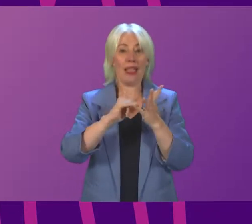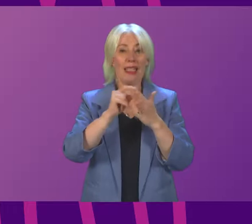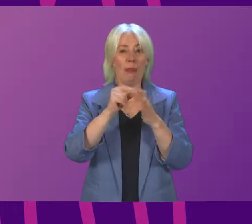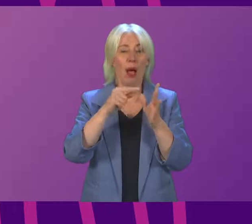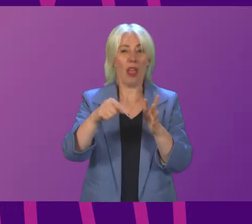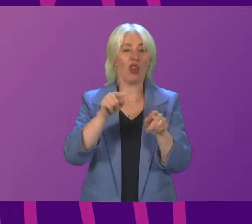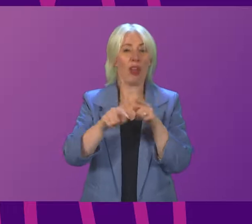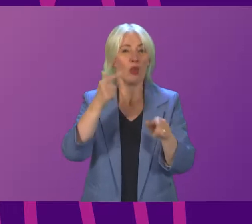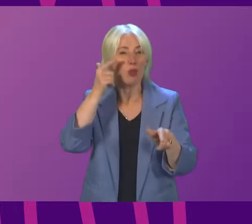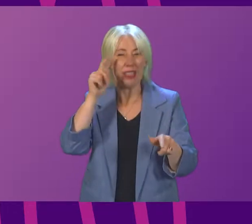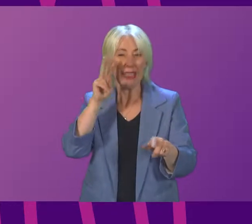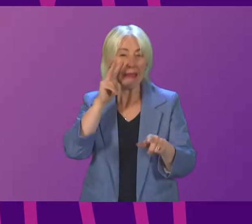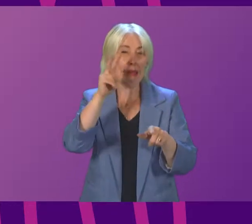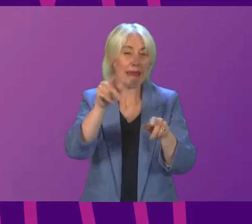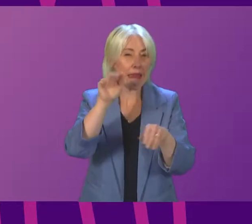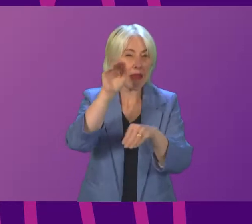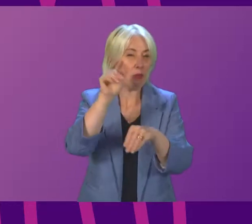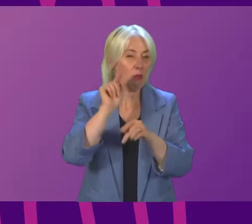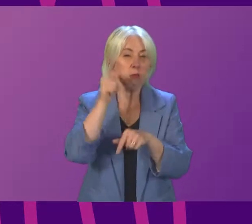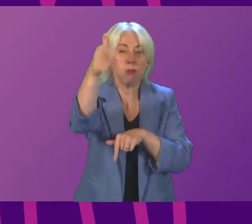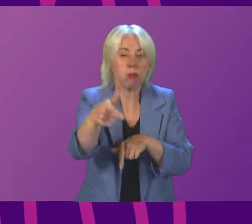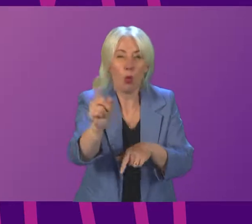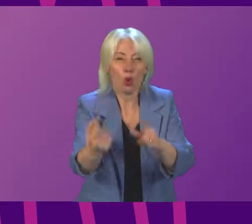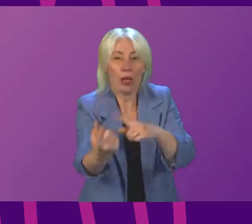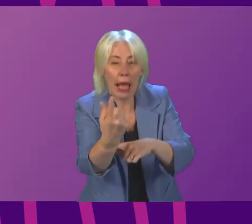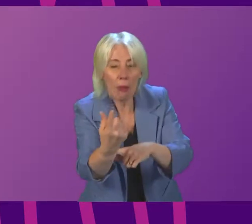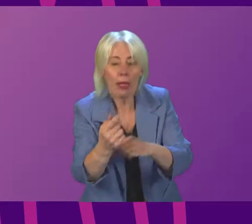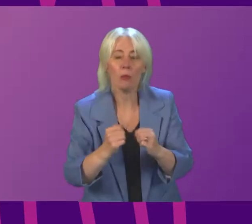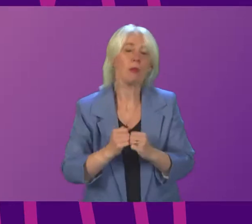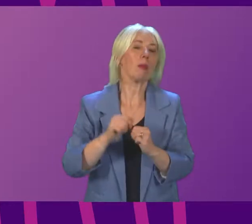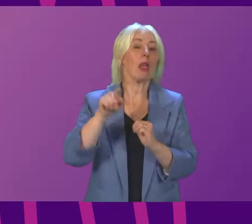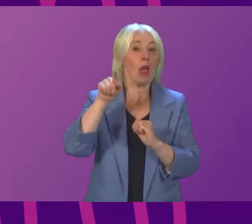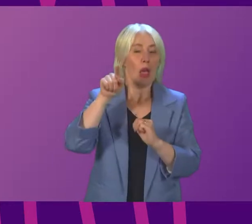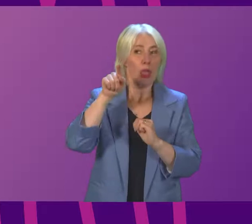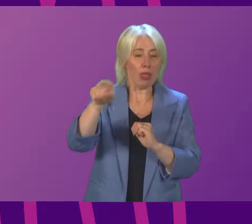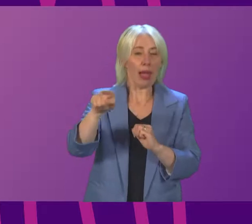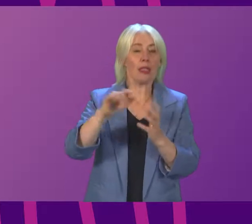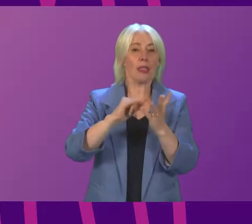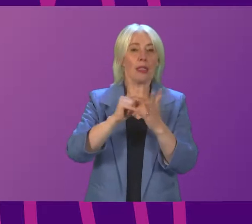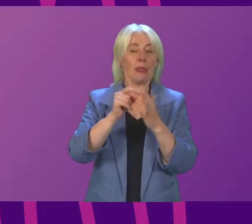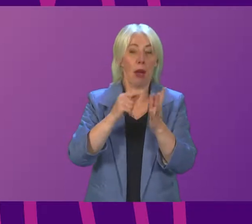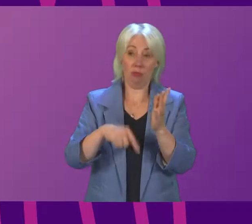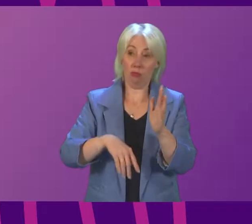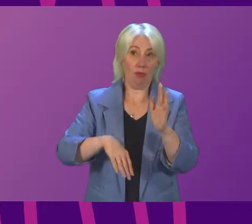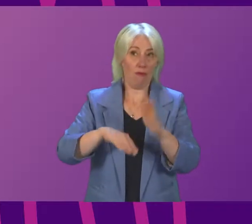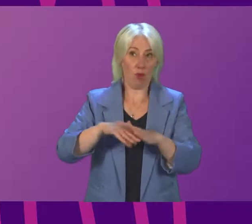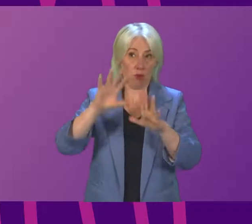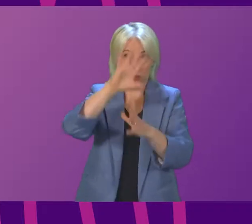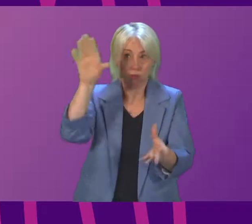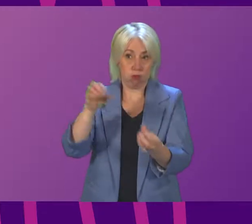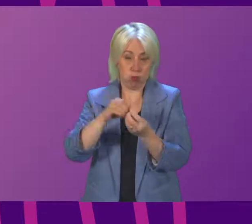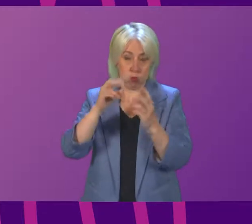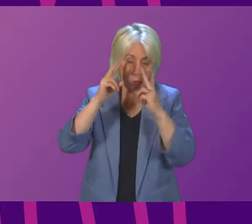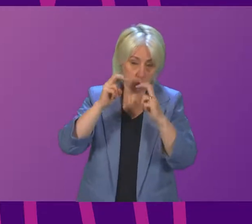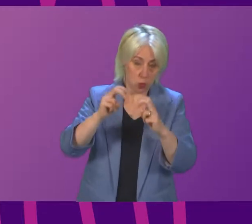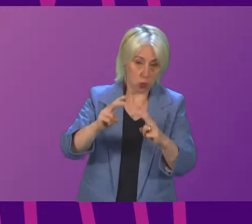is undertaken, to the best of my knowledge, that was undertaken fully and comprehensively. The